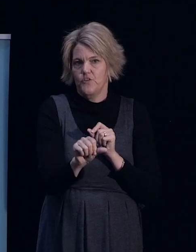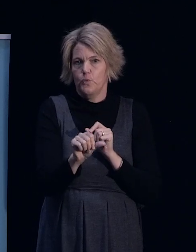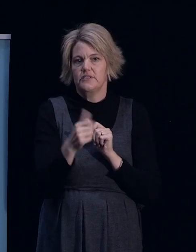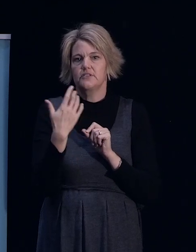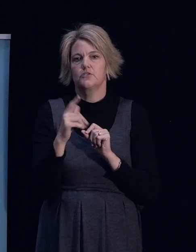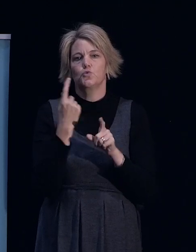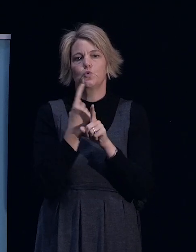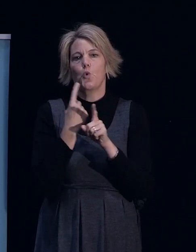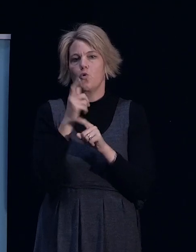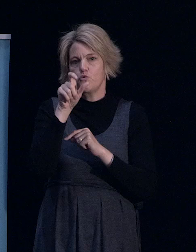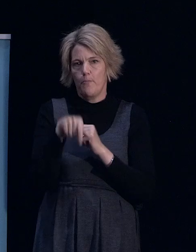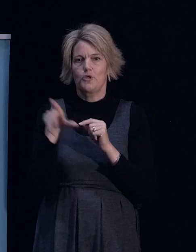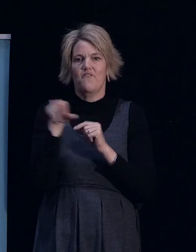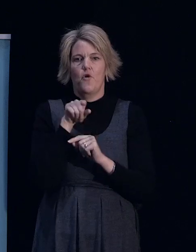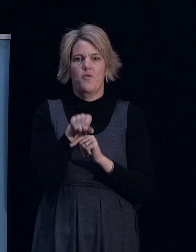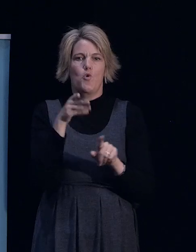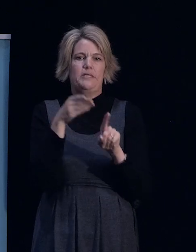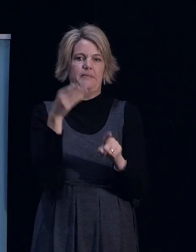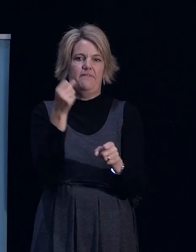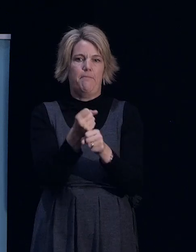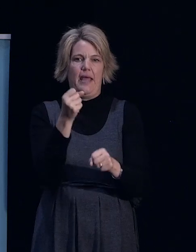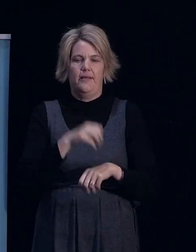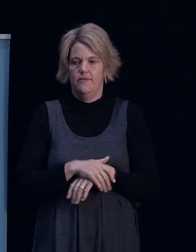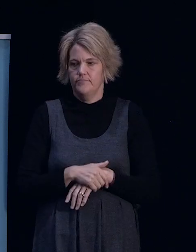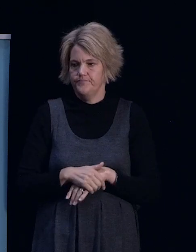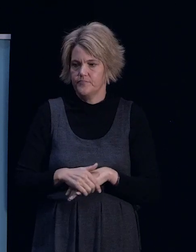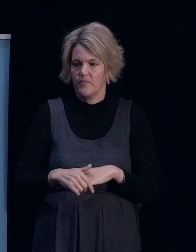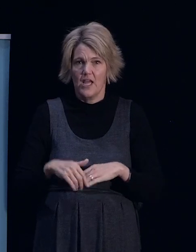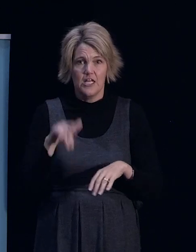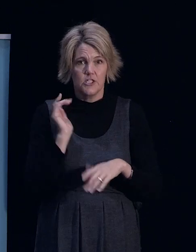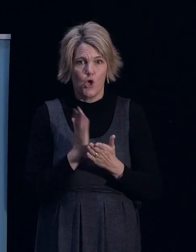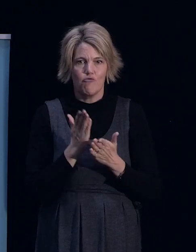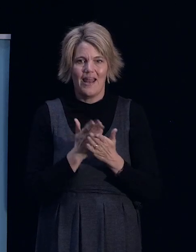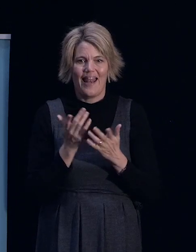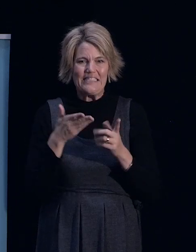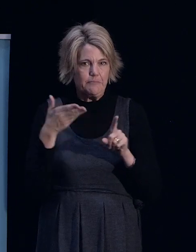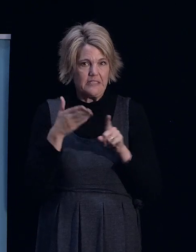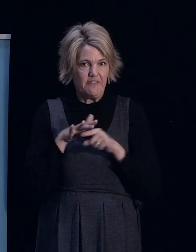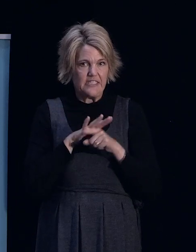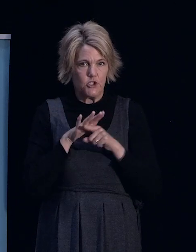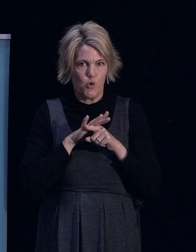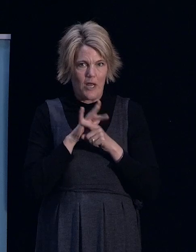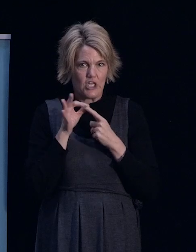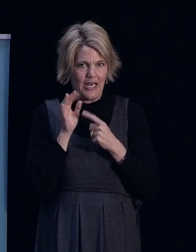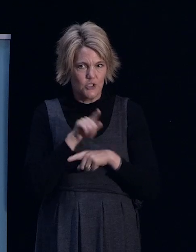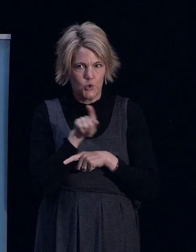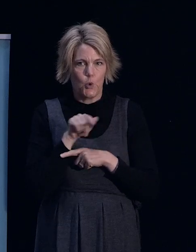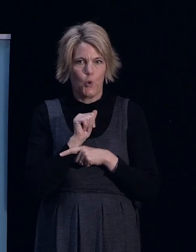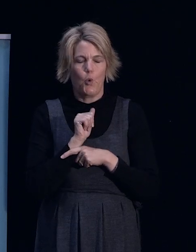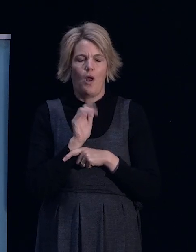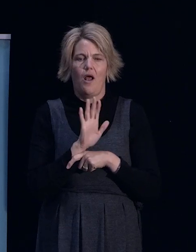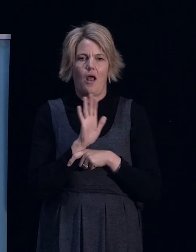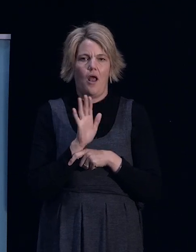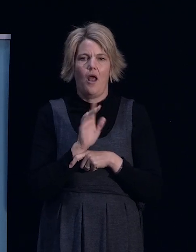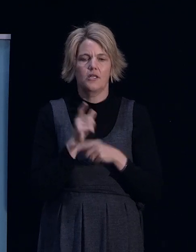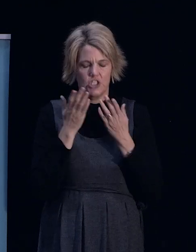you to where the stand is and go and talk there. So we're not going to talk about specific situations. We'll talk sort of generally so that everybody